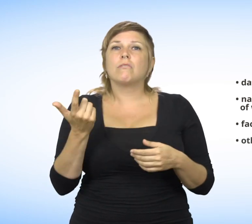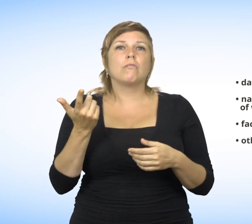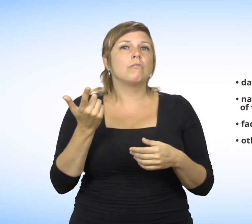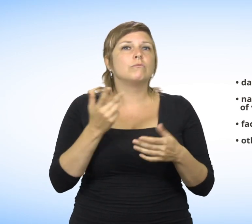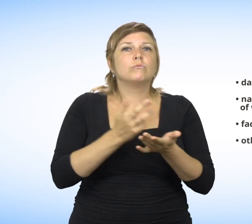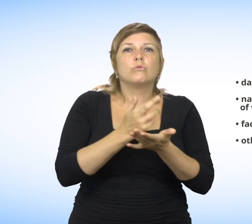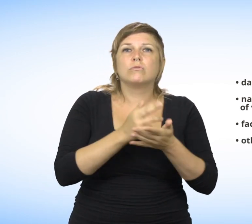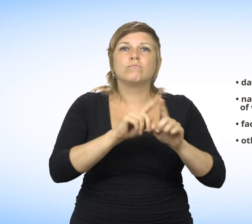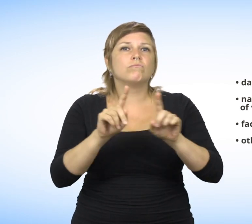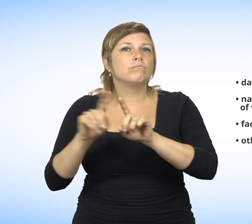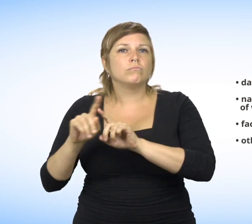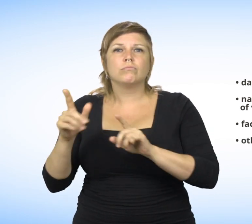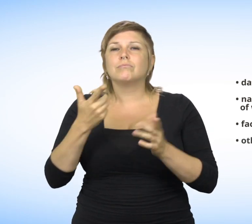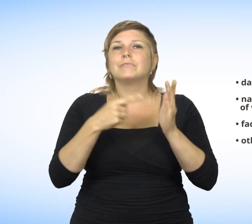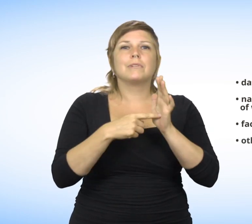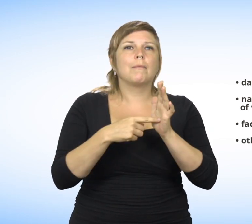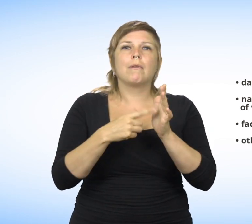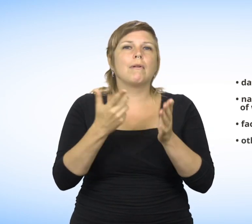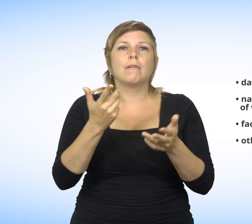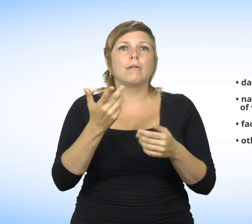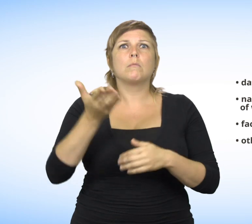other remedies you may have pursued for the same facts.